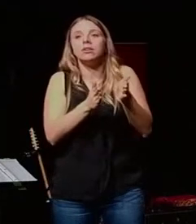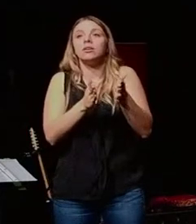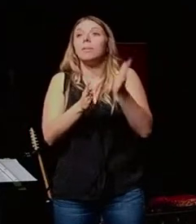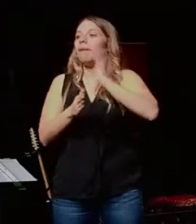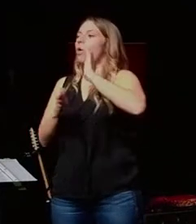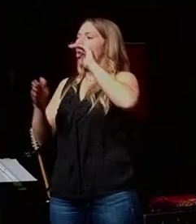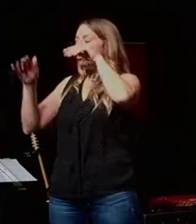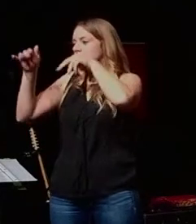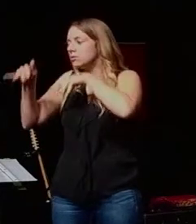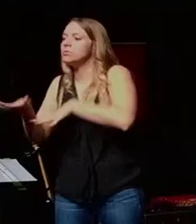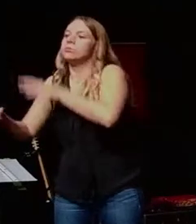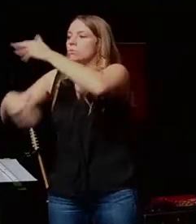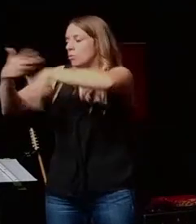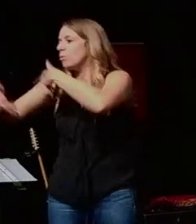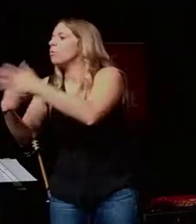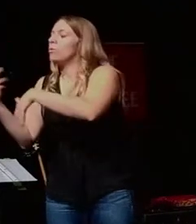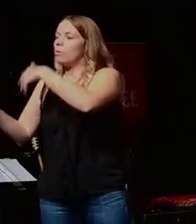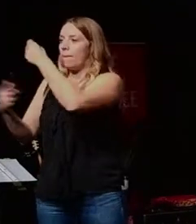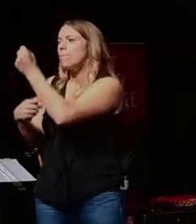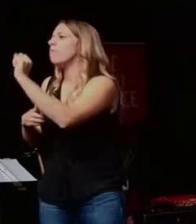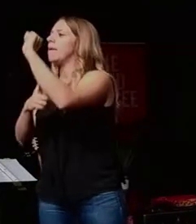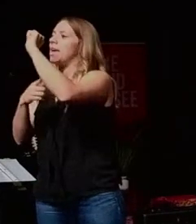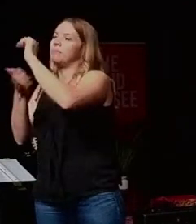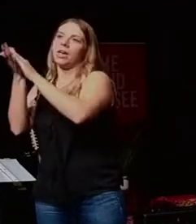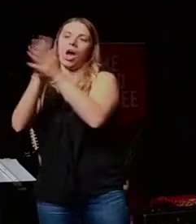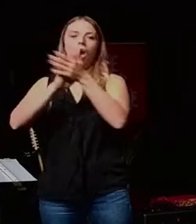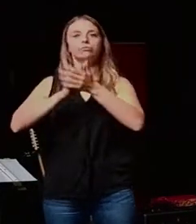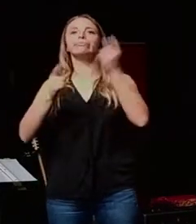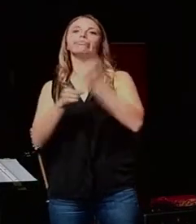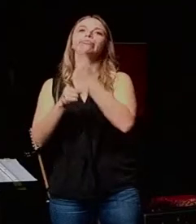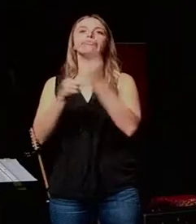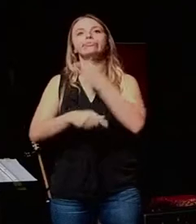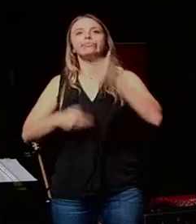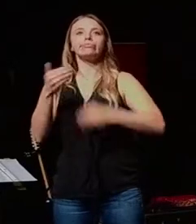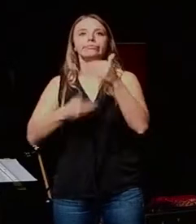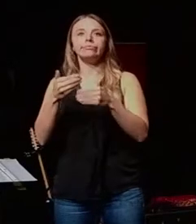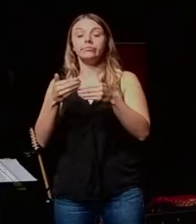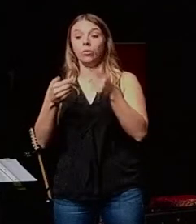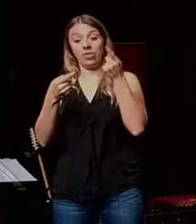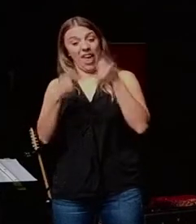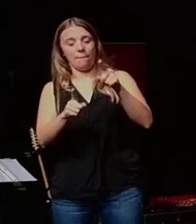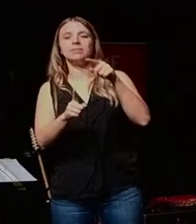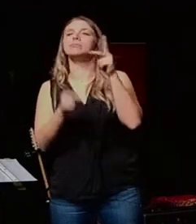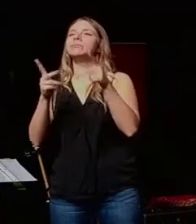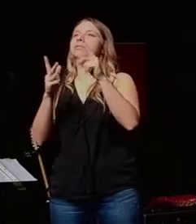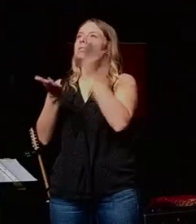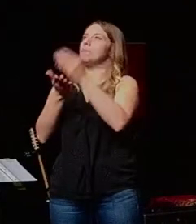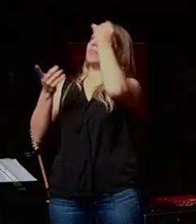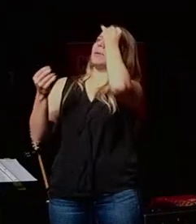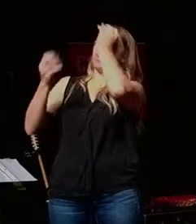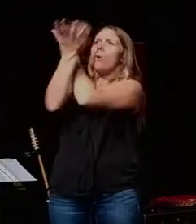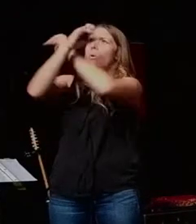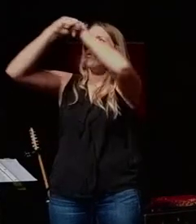to an institution. People stop thinking so much about the great thing, the great idea or the great value that